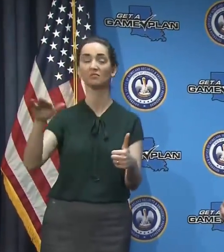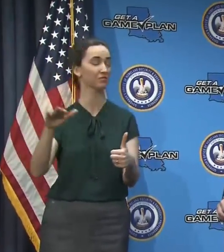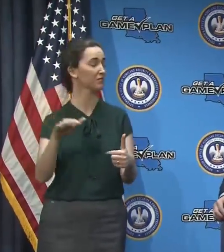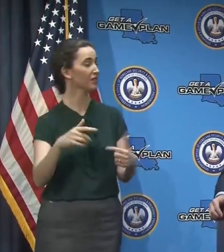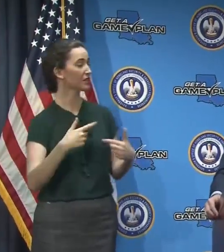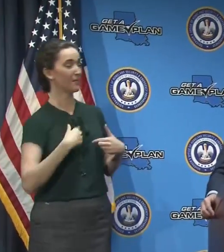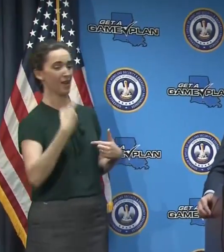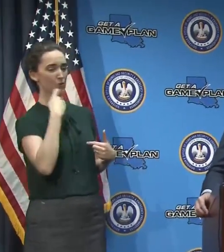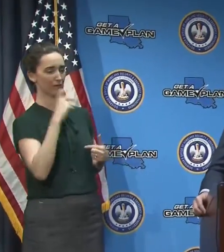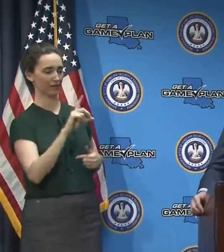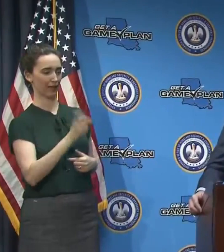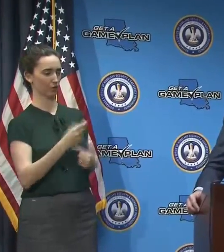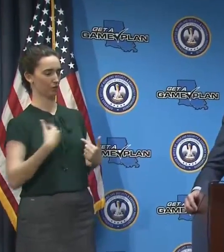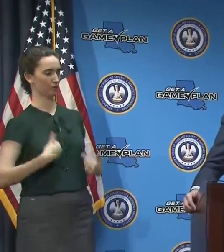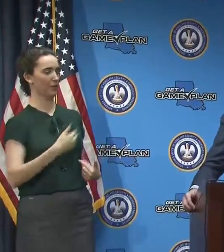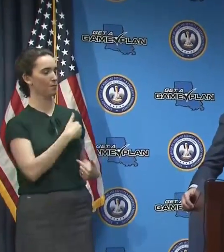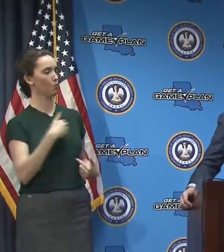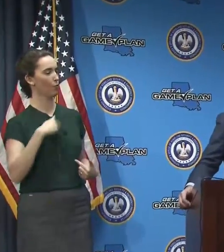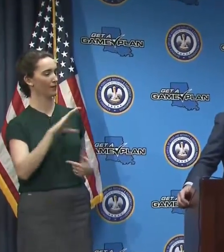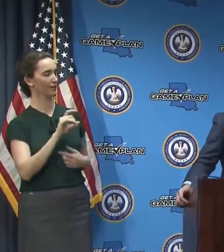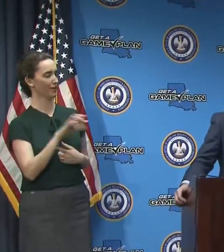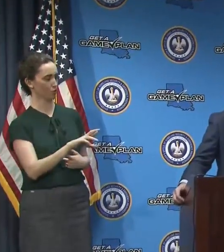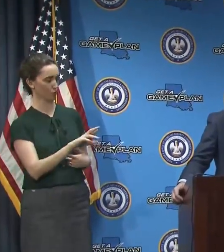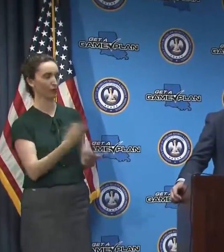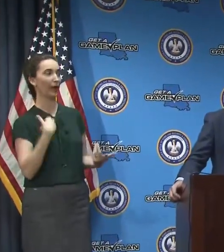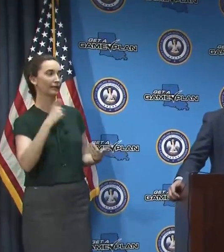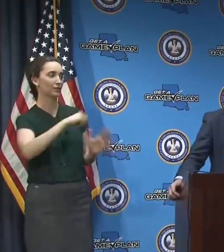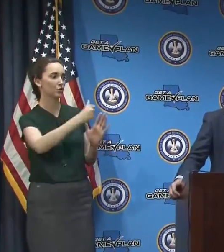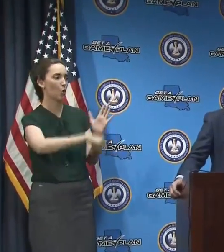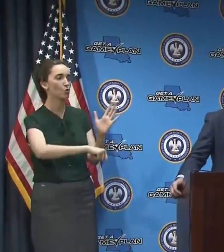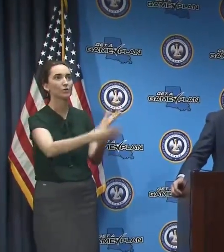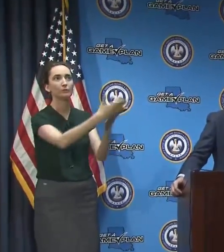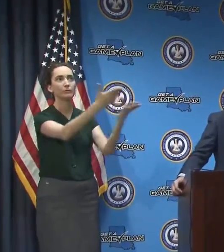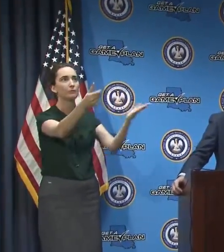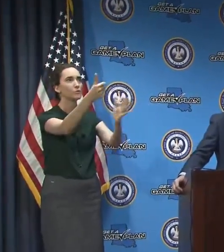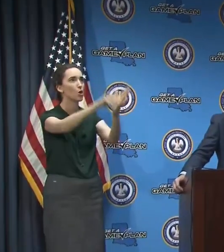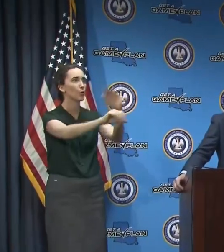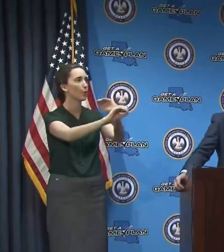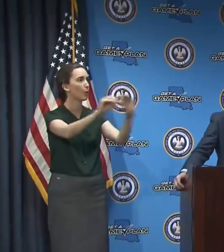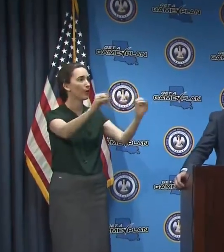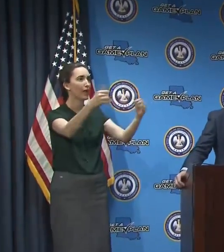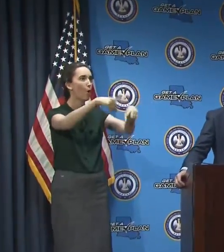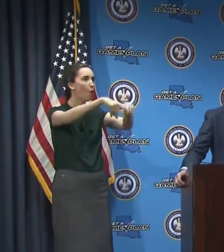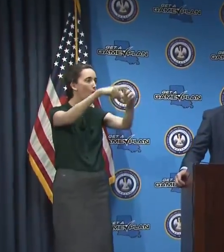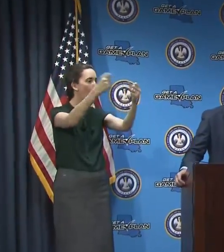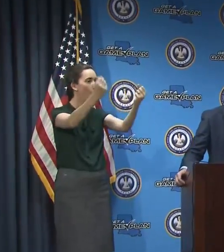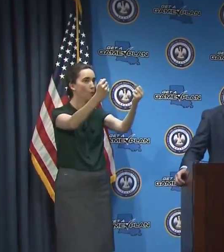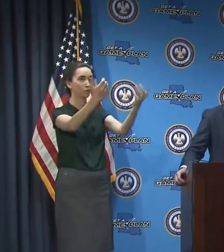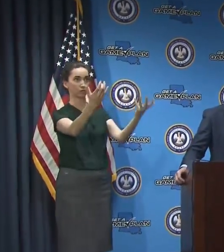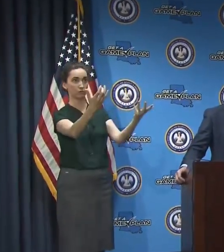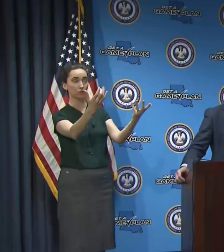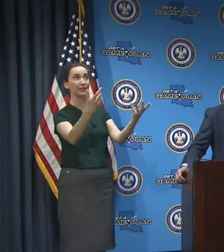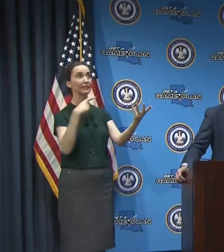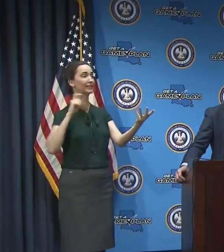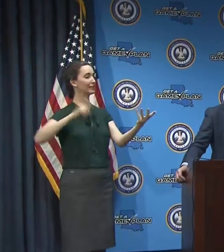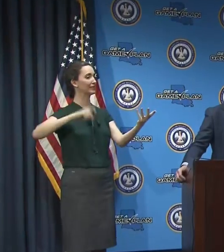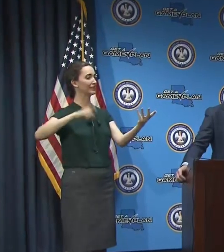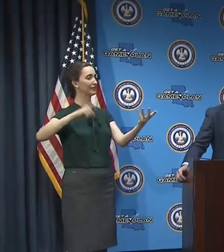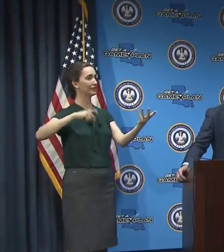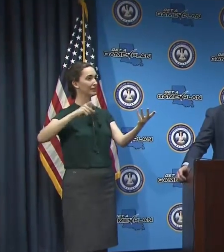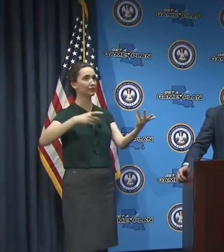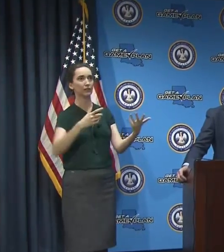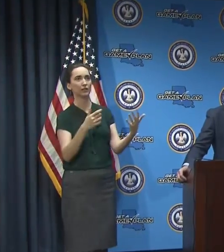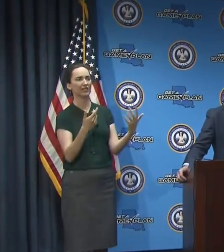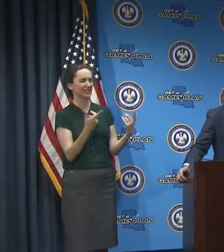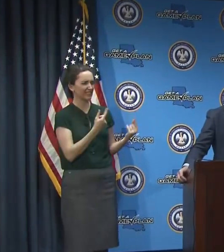need of surgery. Surgeries are on hold right now. Is there any way of knowing or anticipating when these much needed surgeries and related